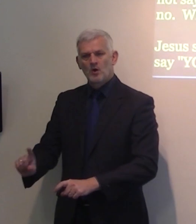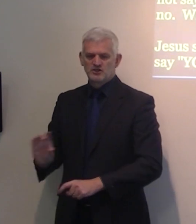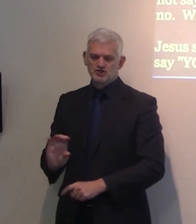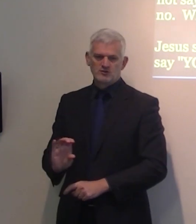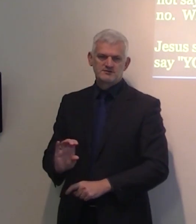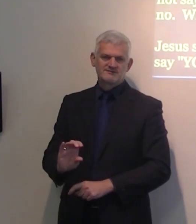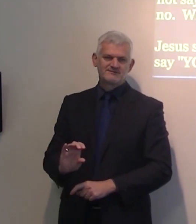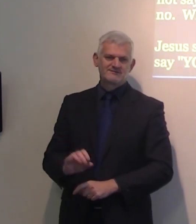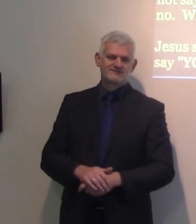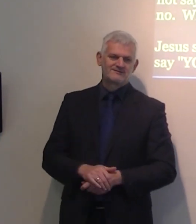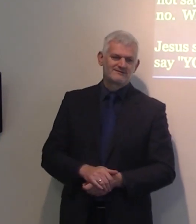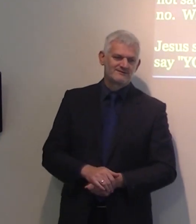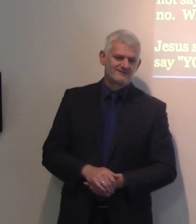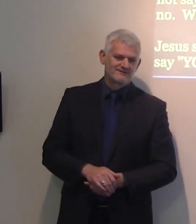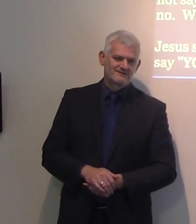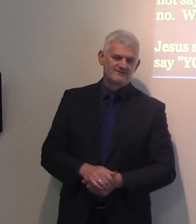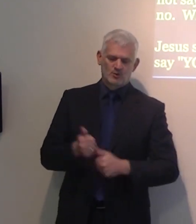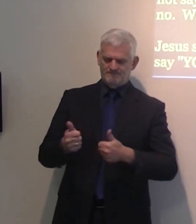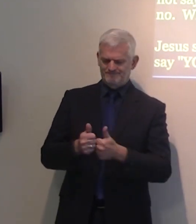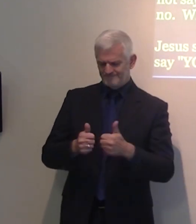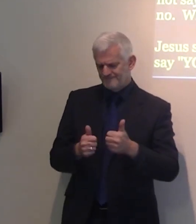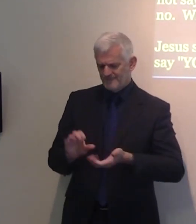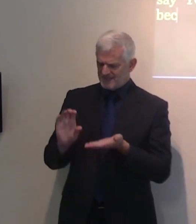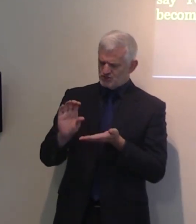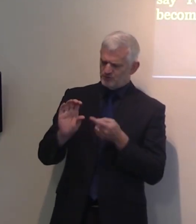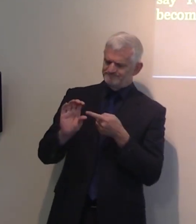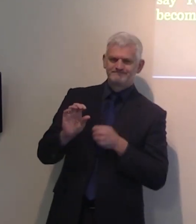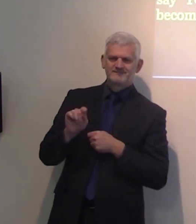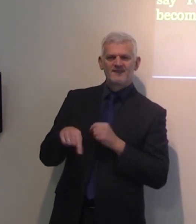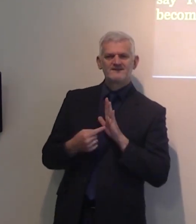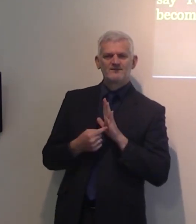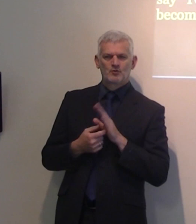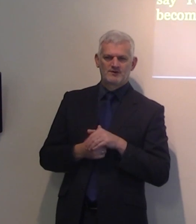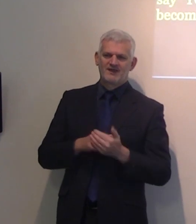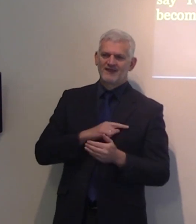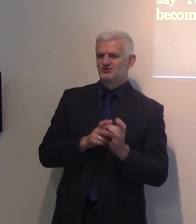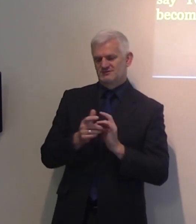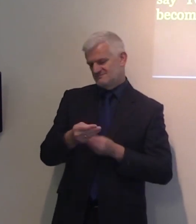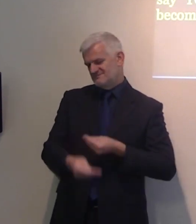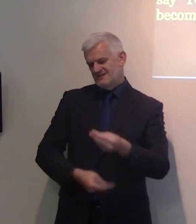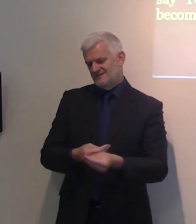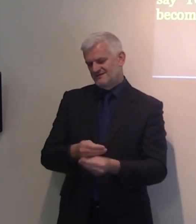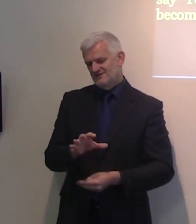So, soul is very important. That's why the Lord Jesus Christ has chosen that attribute.